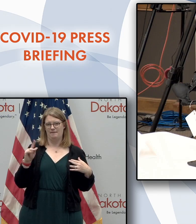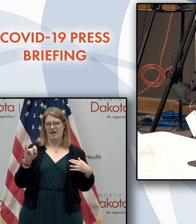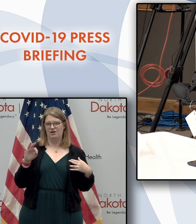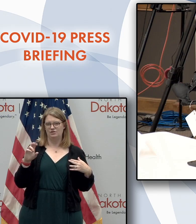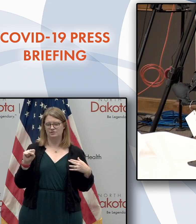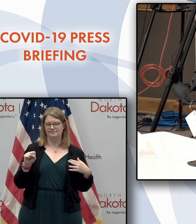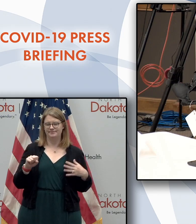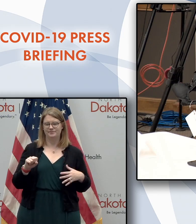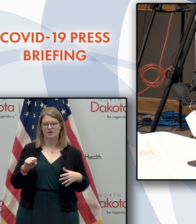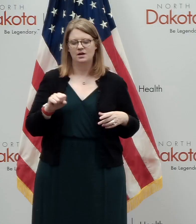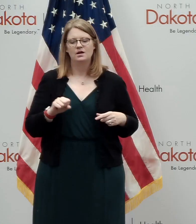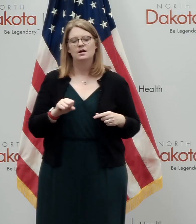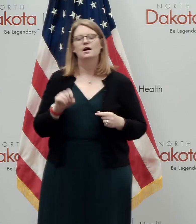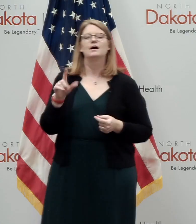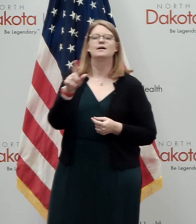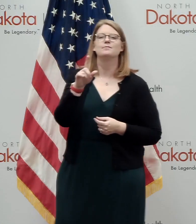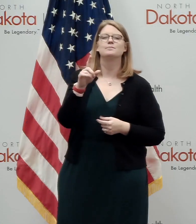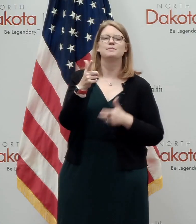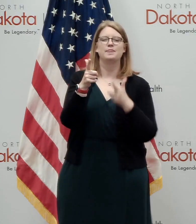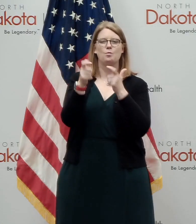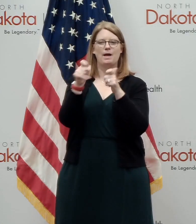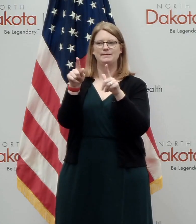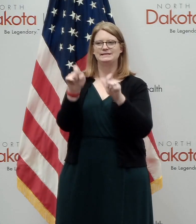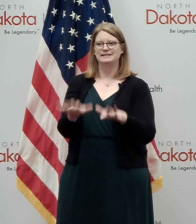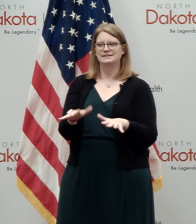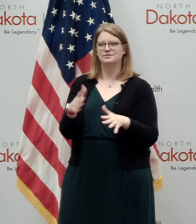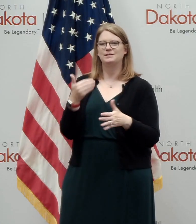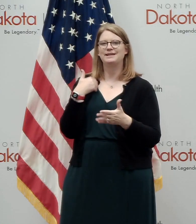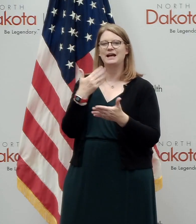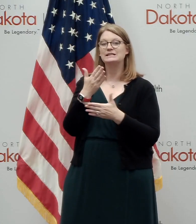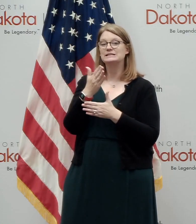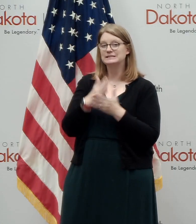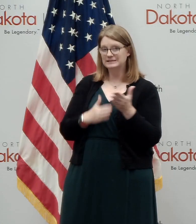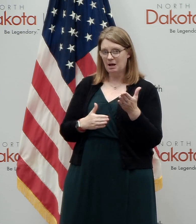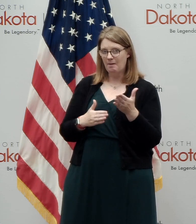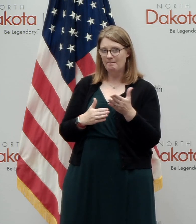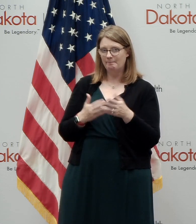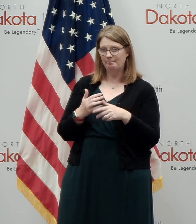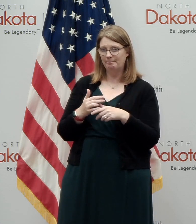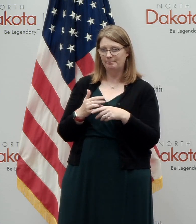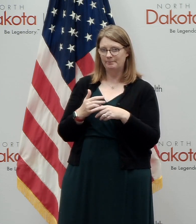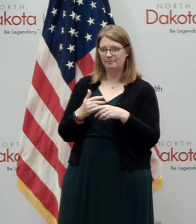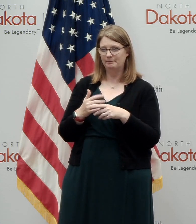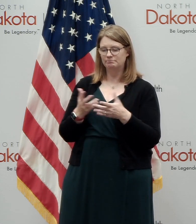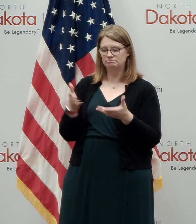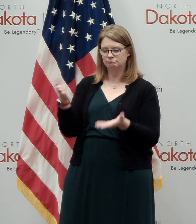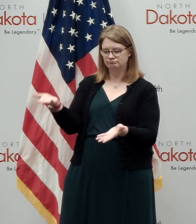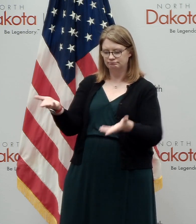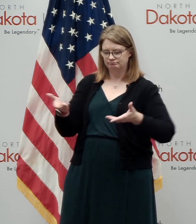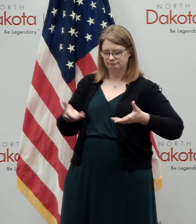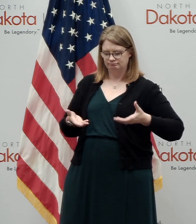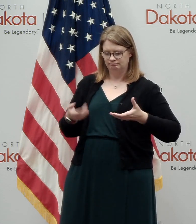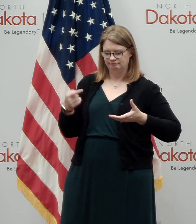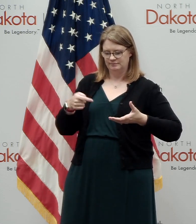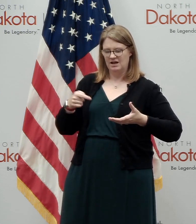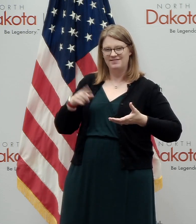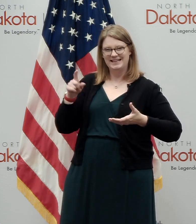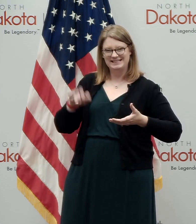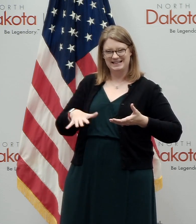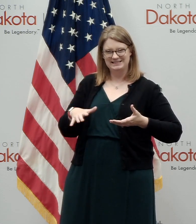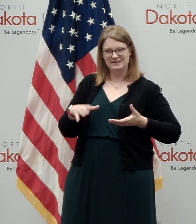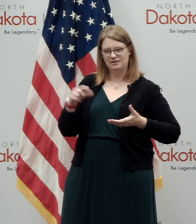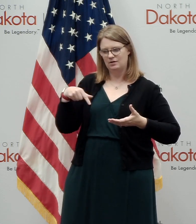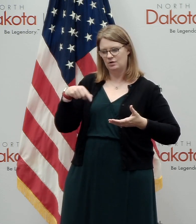but the rapid testing, uh, we have, we have received some shipments of the, of the, of the testing